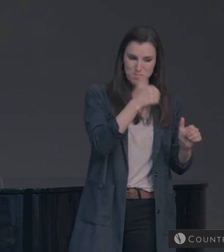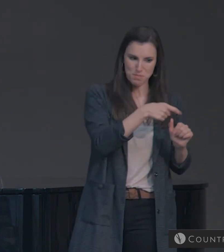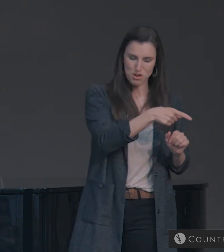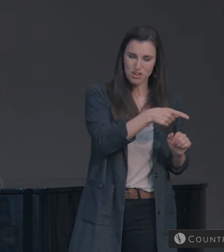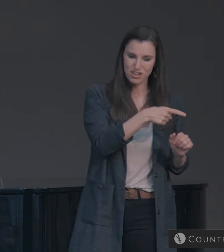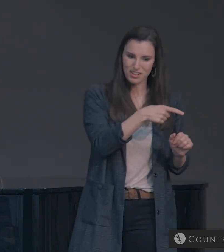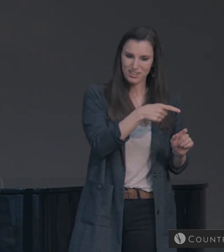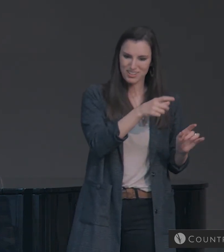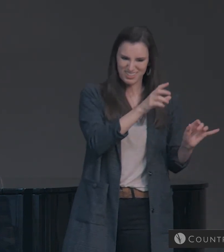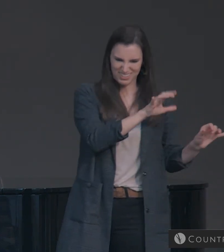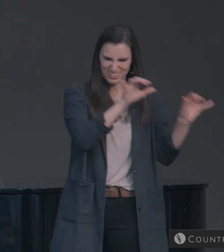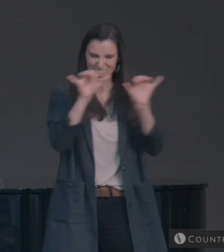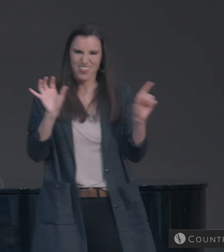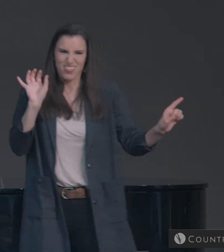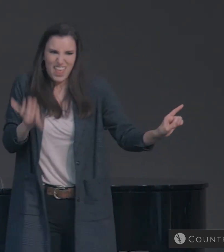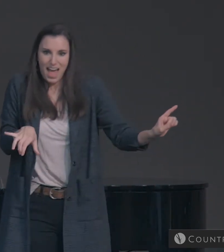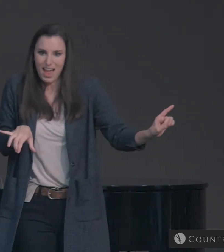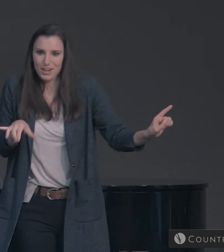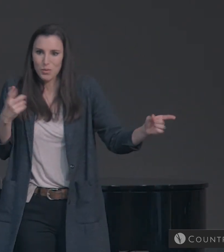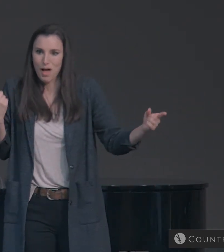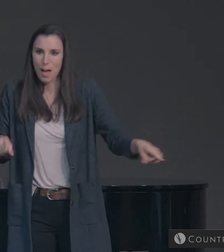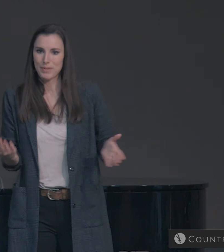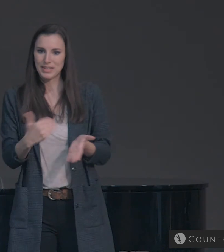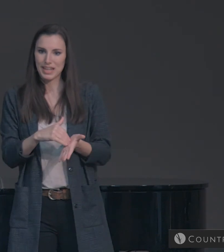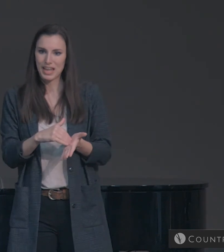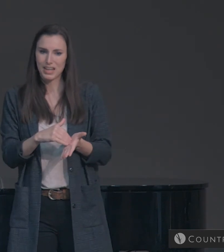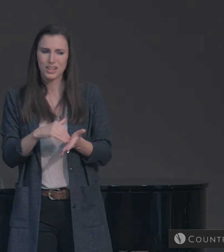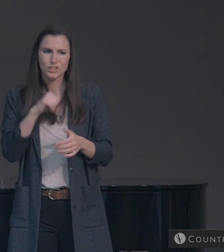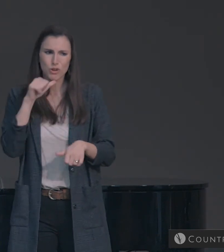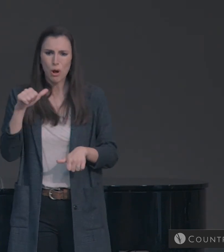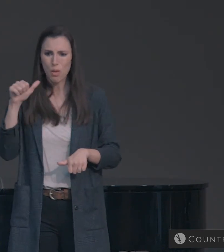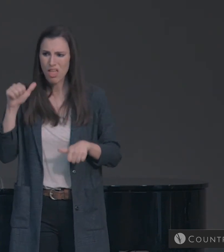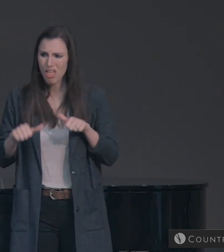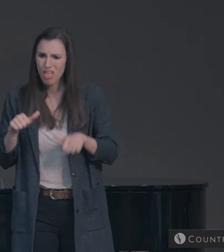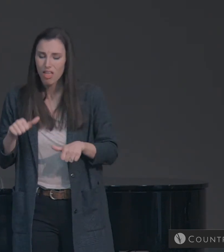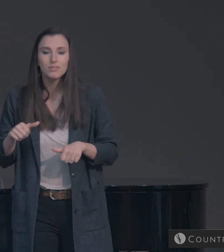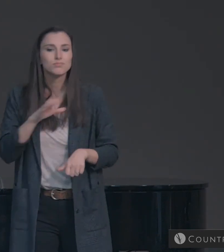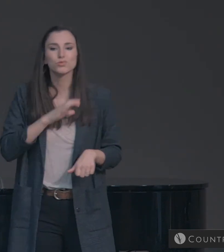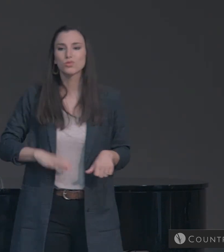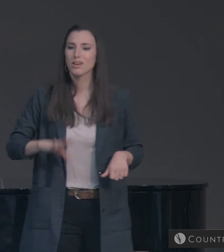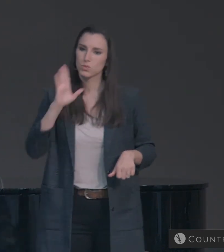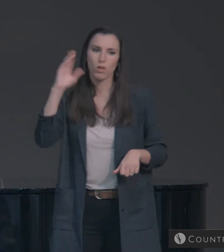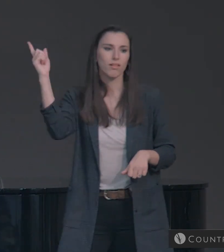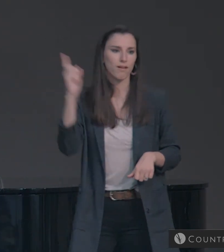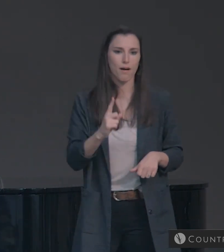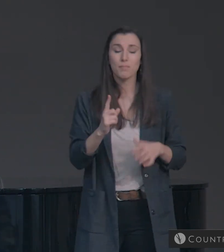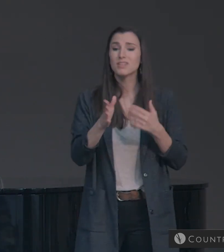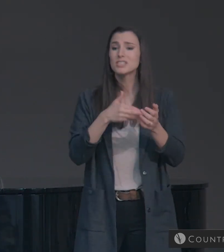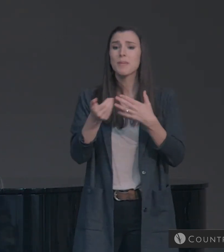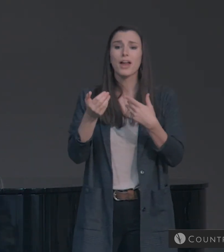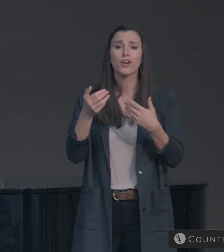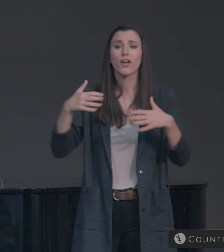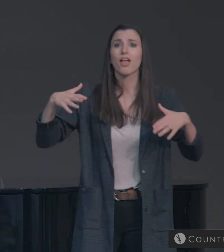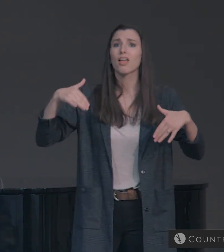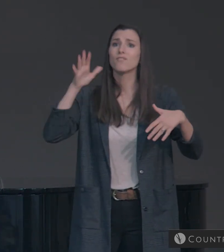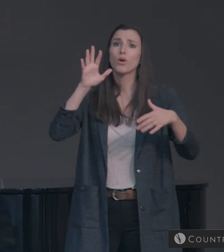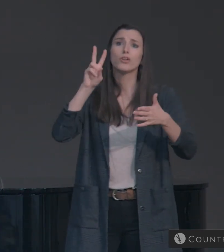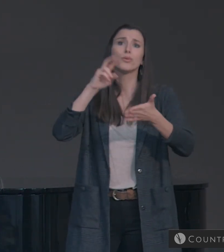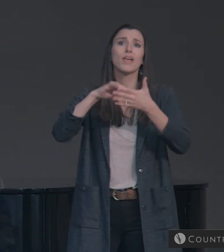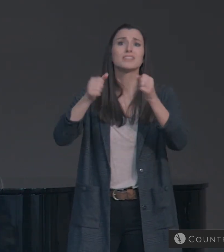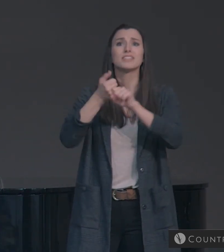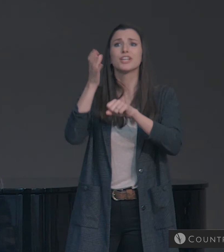So don't get swallowed up by doubts. Doubting that Christ will ever come back. Or that his return is another 2,000 years away. No.